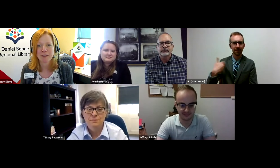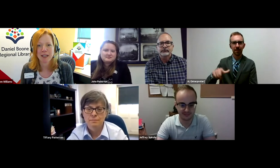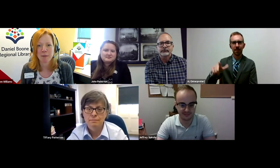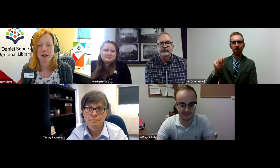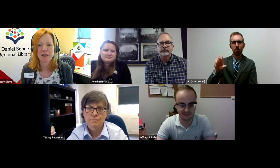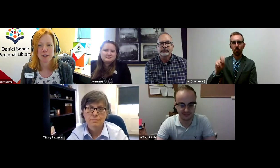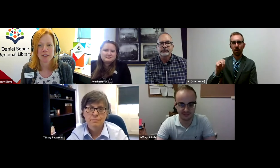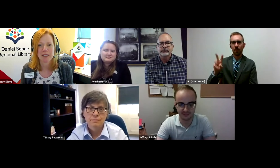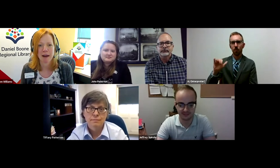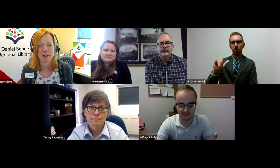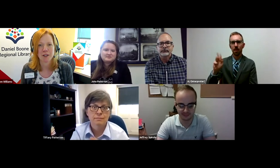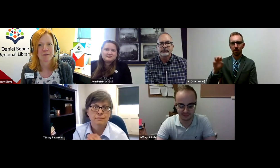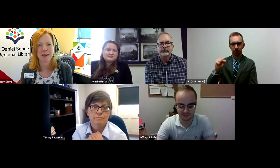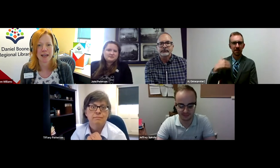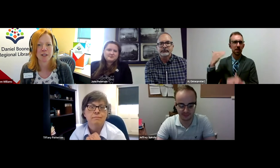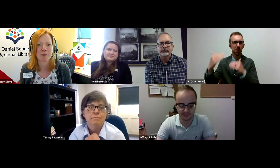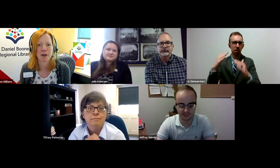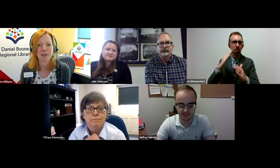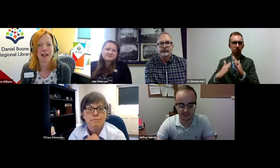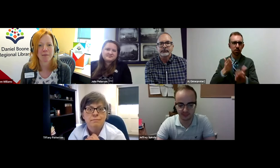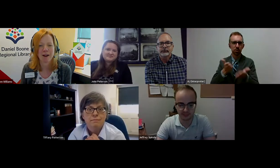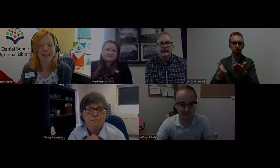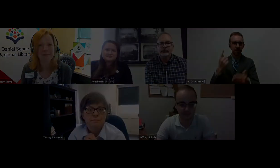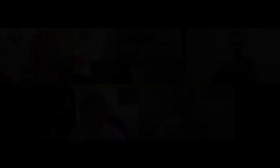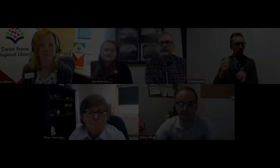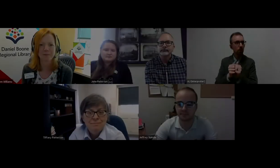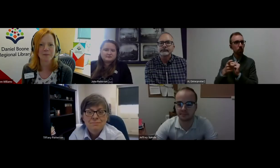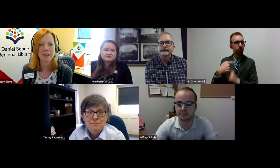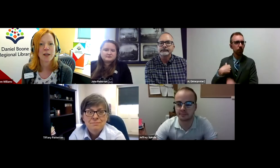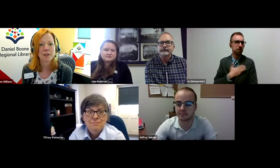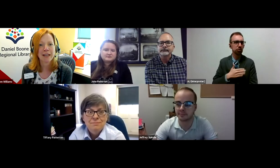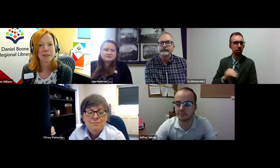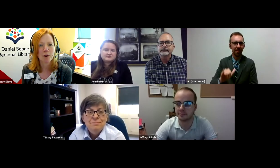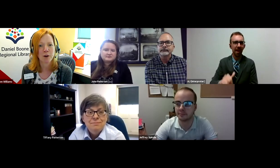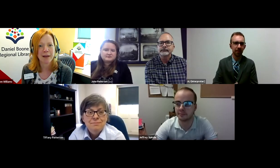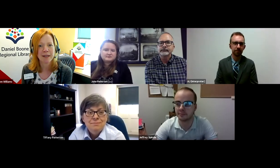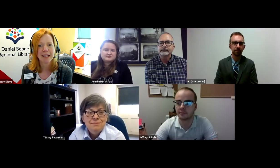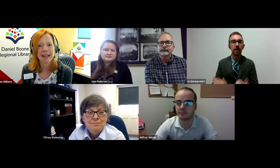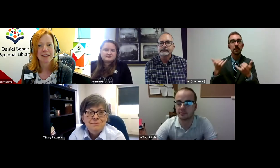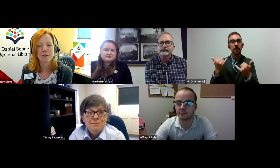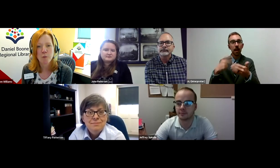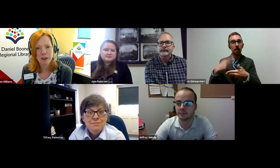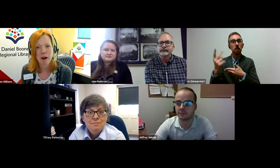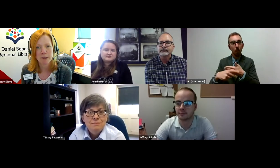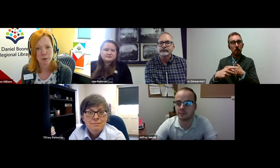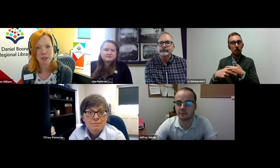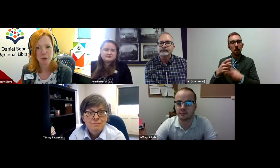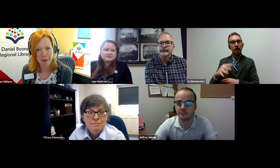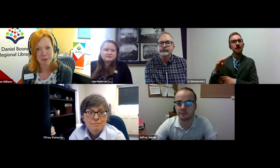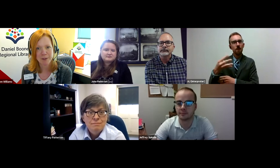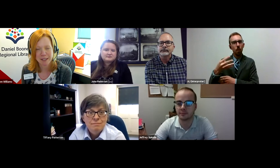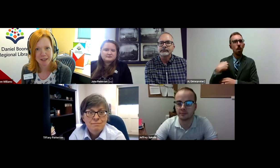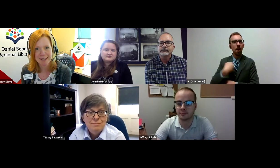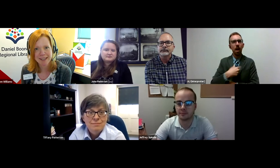I'm Adult and Community Services Manager for the Daniel Boone Regional Library. So today's program is the fourth of our Missouri